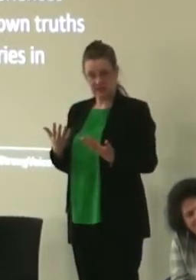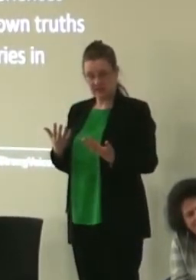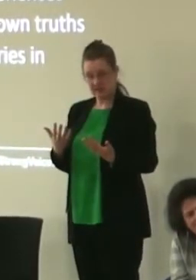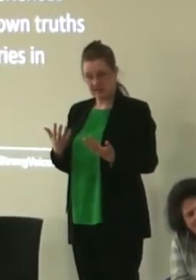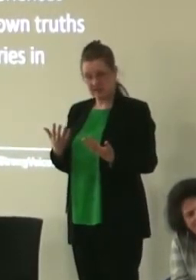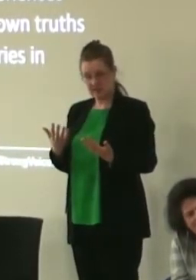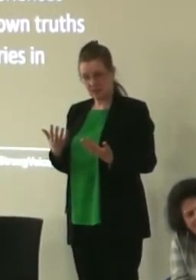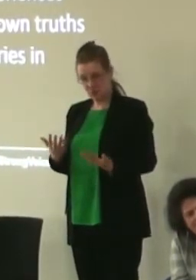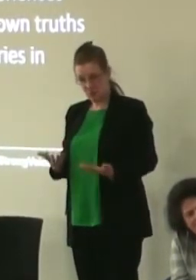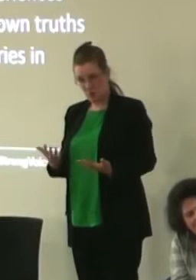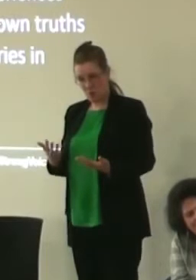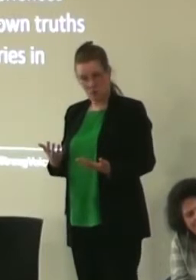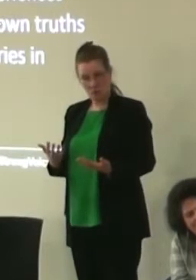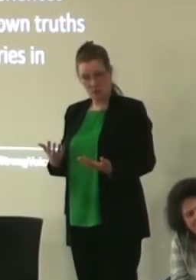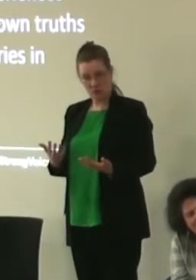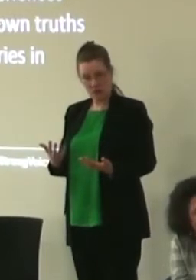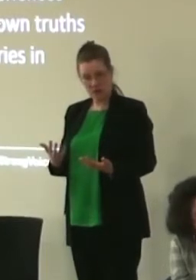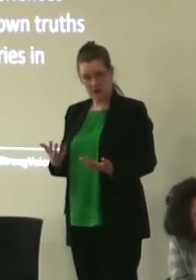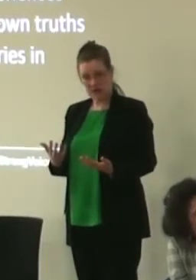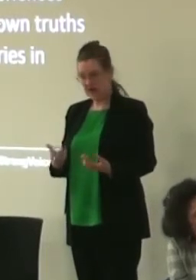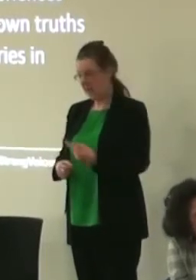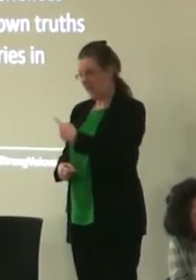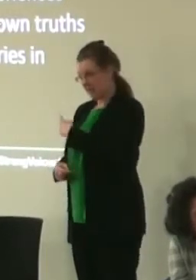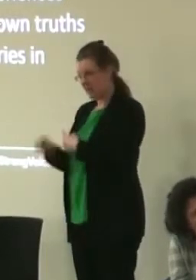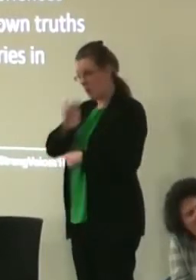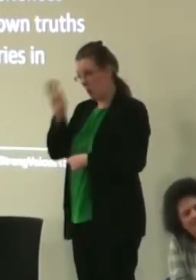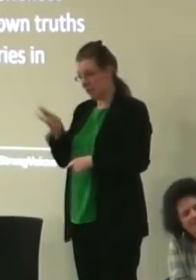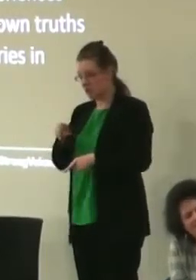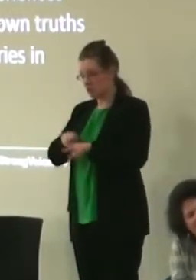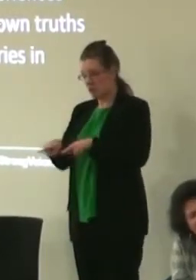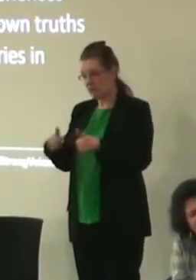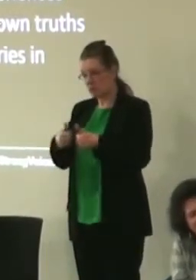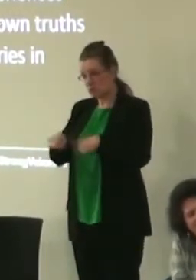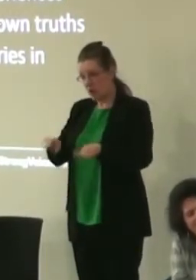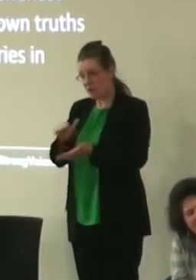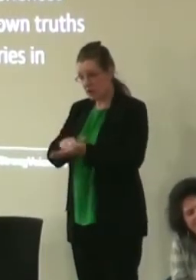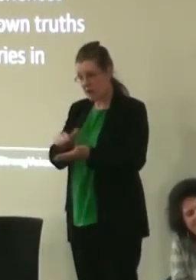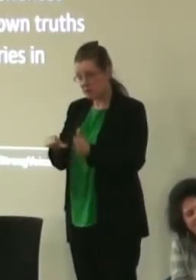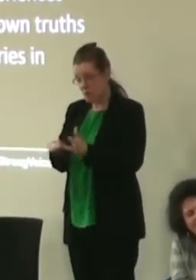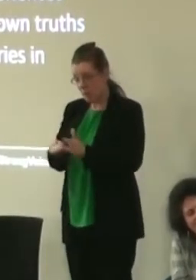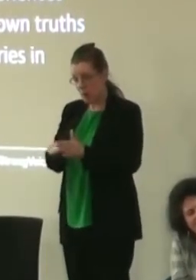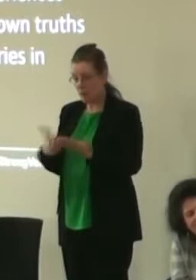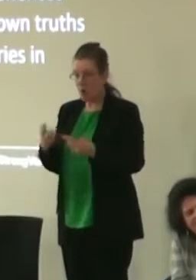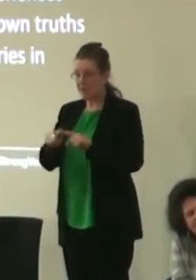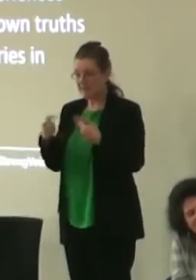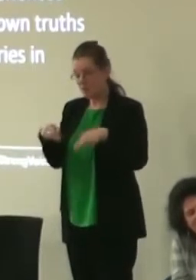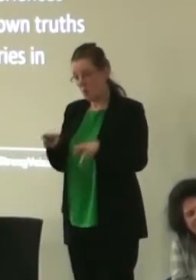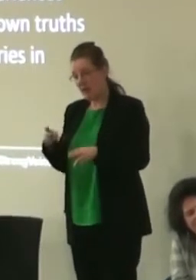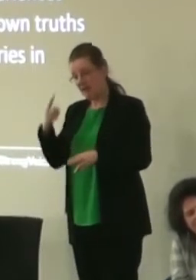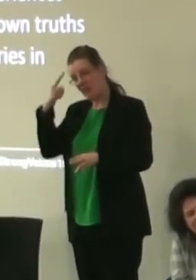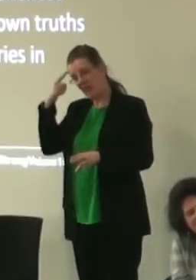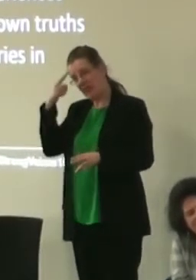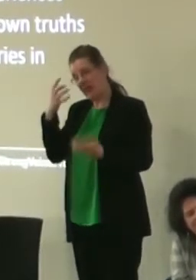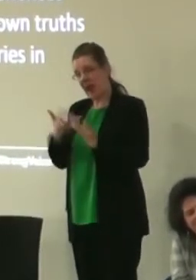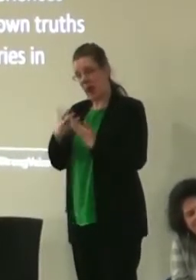to do, are we trying, is this question trying to solve the right problem? Is there, is there a different way of looking at this